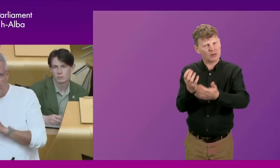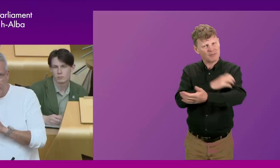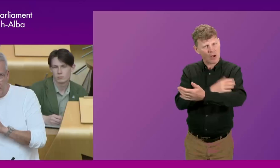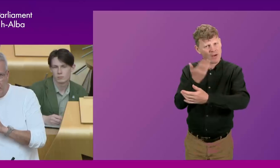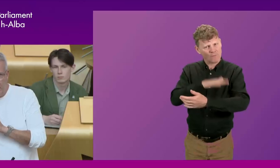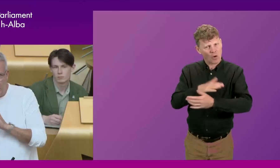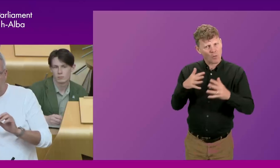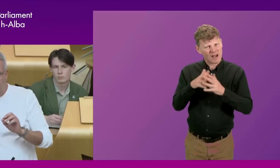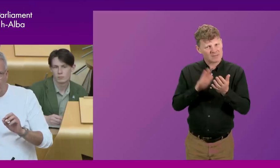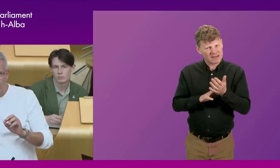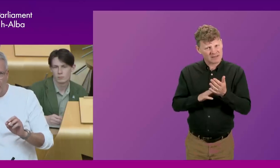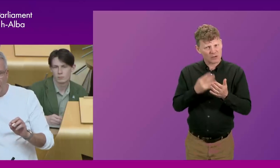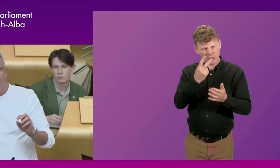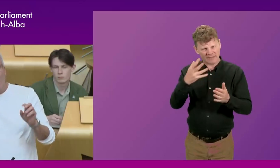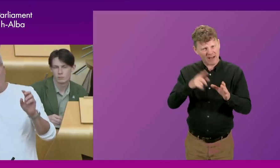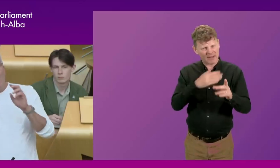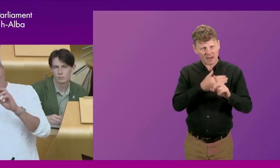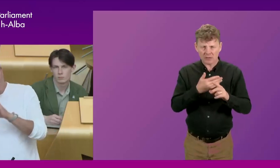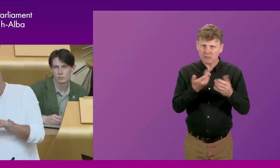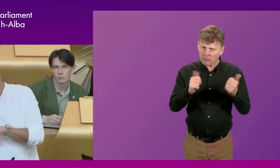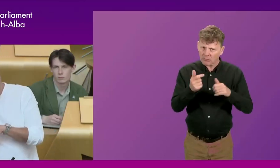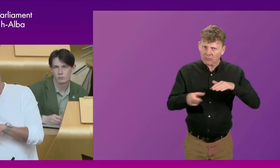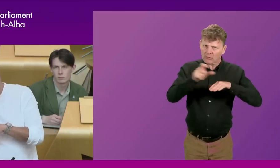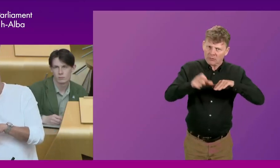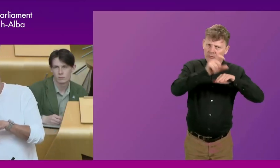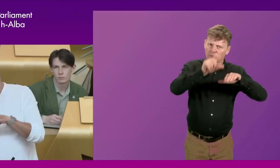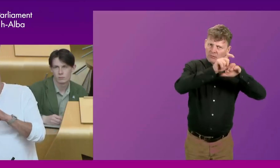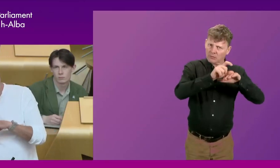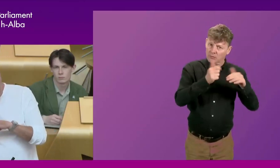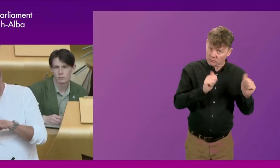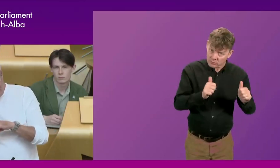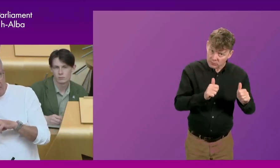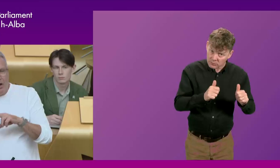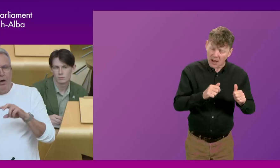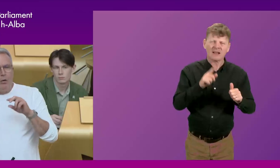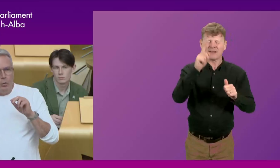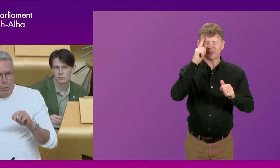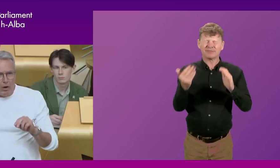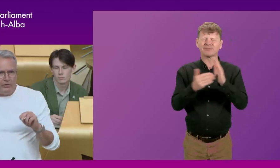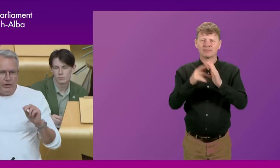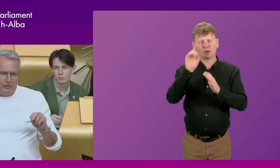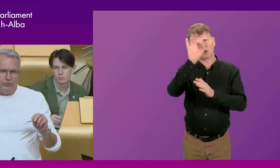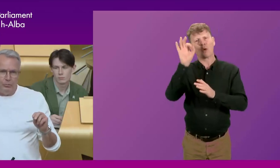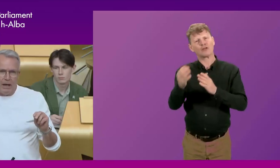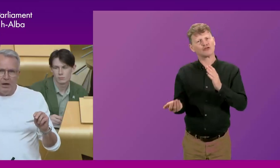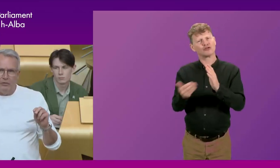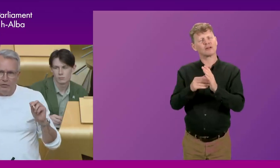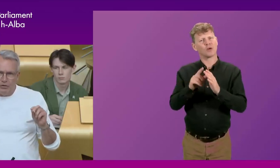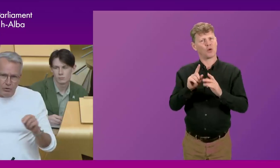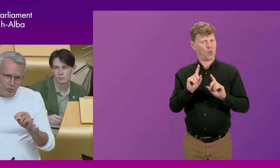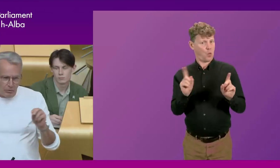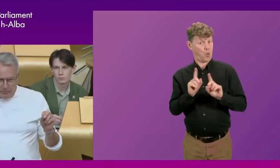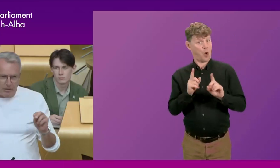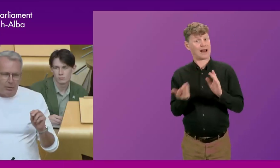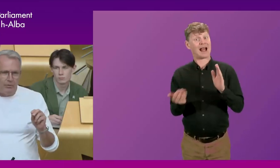Westminster over that 25 years? And the supplementary question to that is, what additional powers